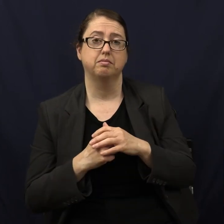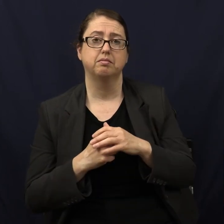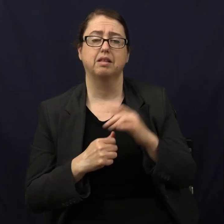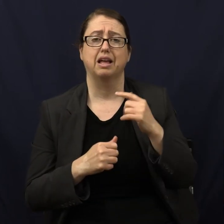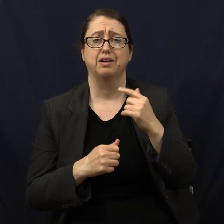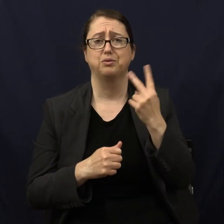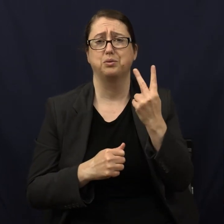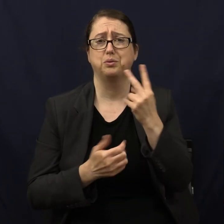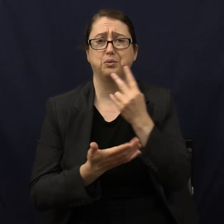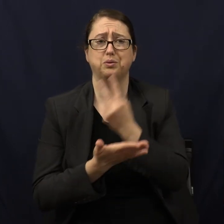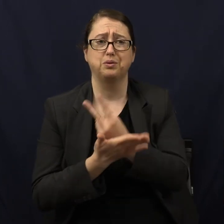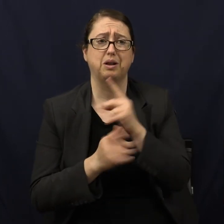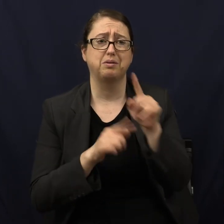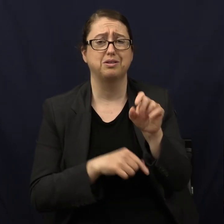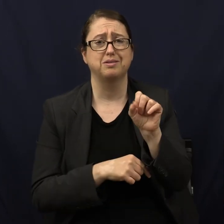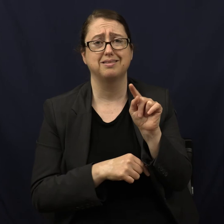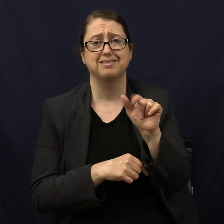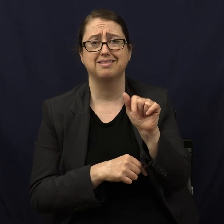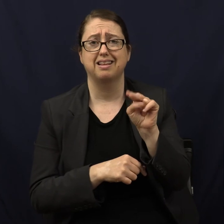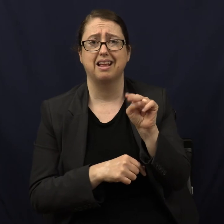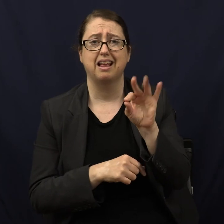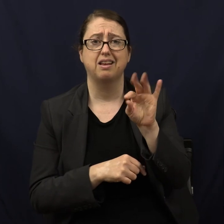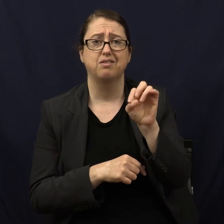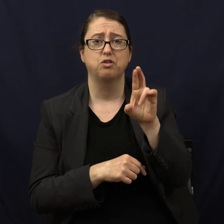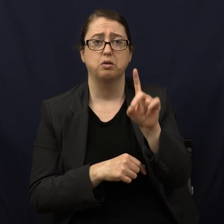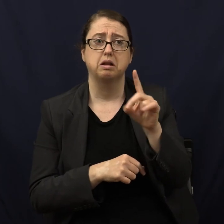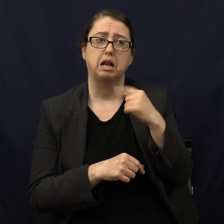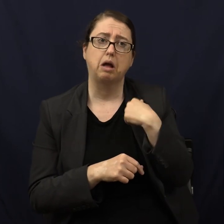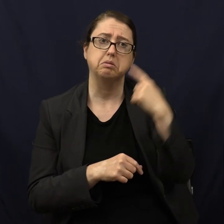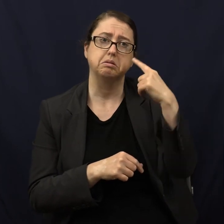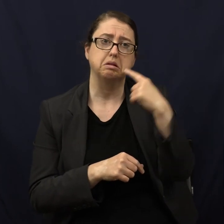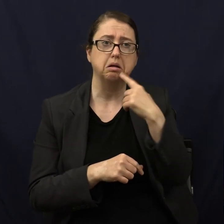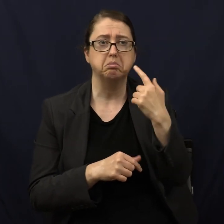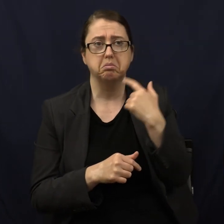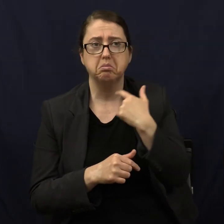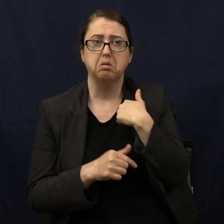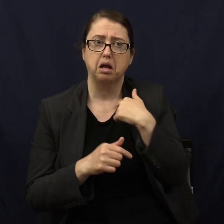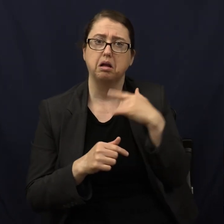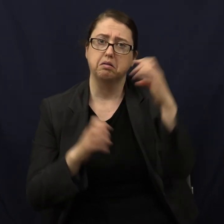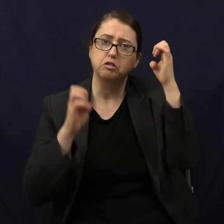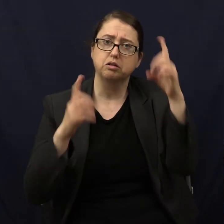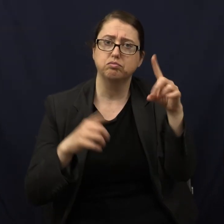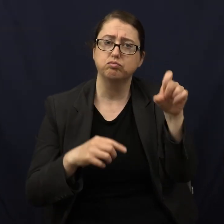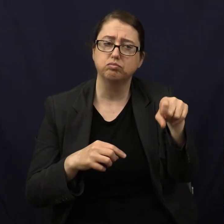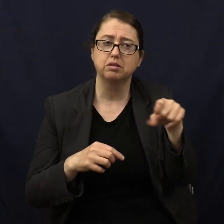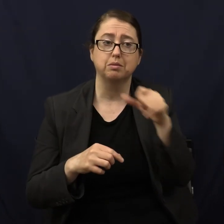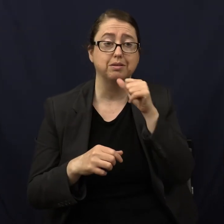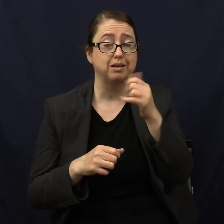two graduate degrees. I went to Stanford. I consider myself decently educated but apparently not well enough